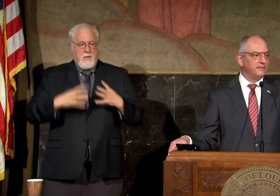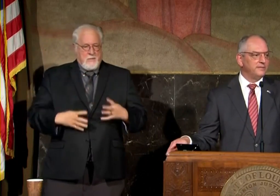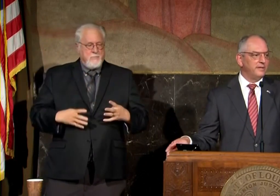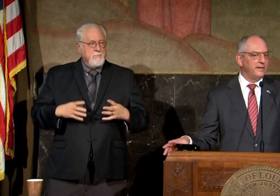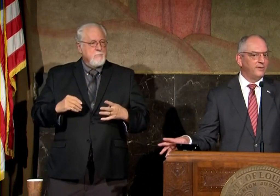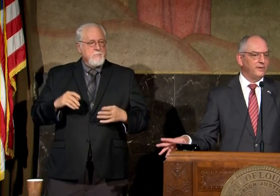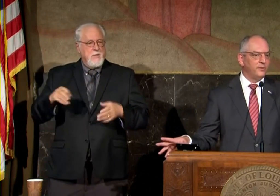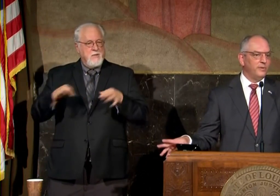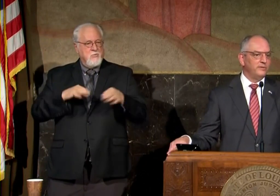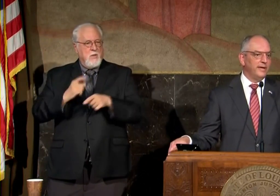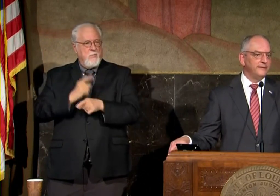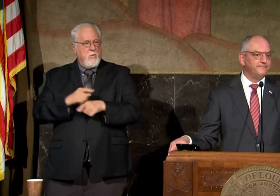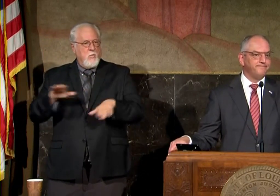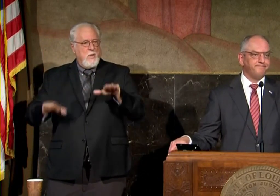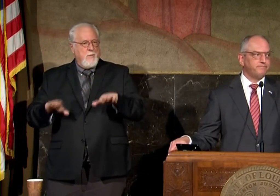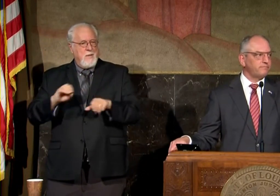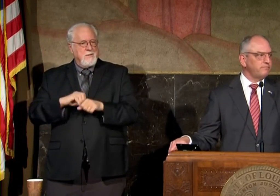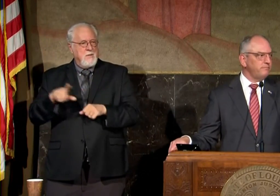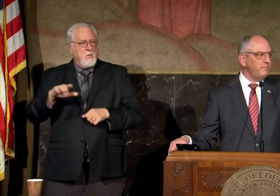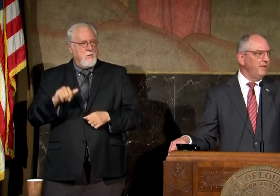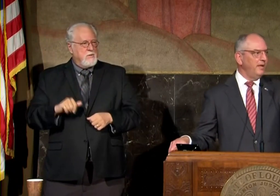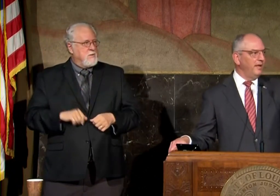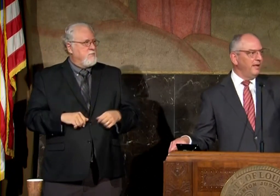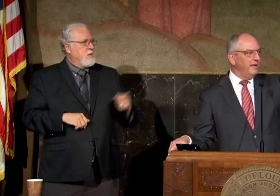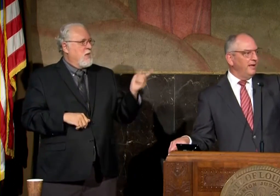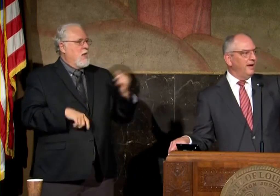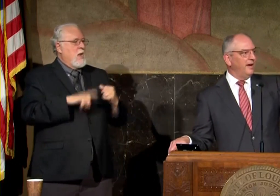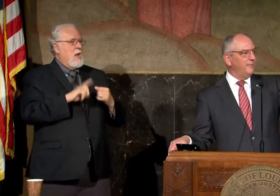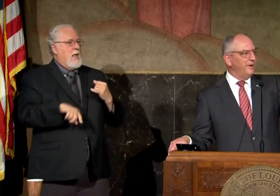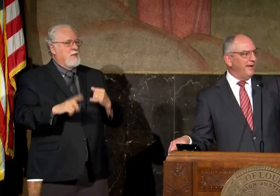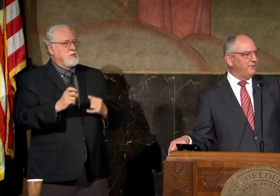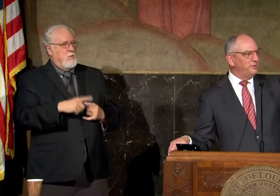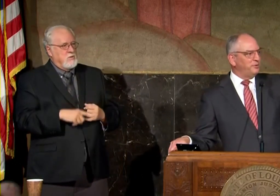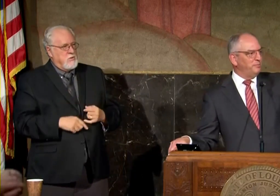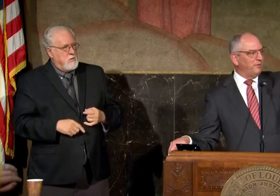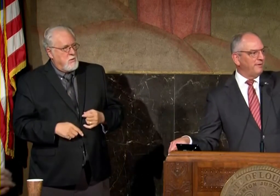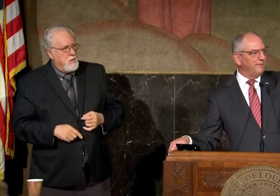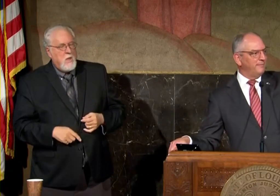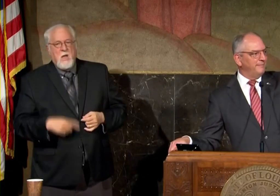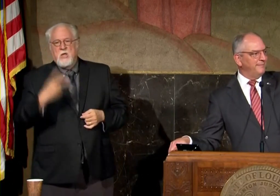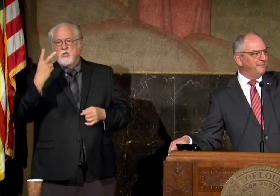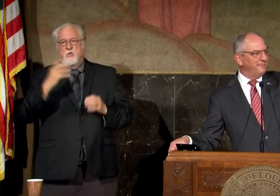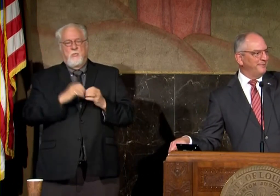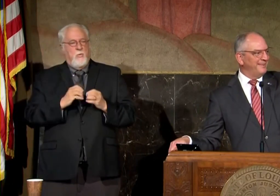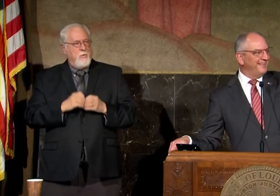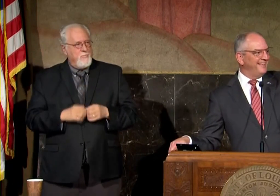right balance uh here in louisiana uh well i'll do two more